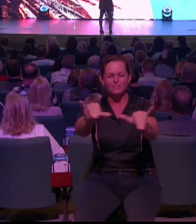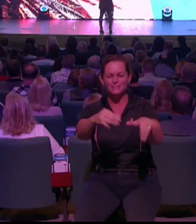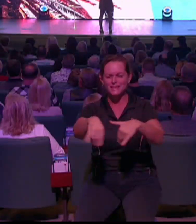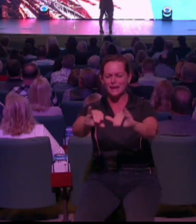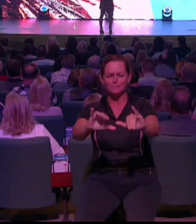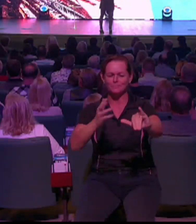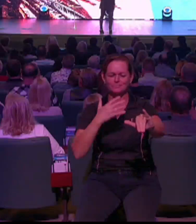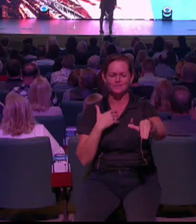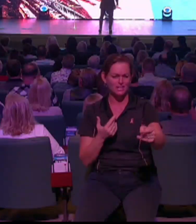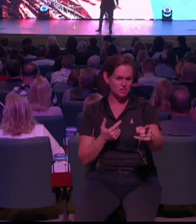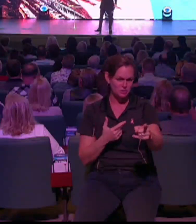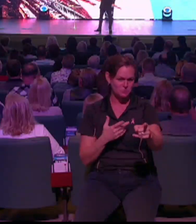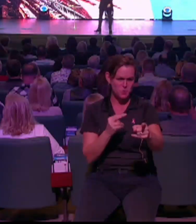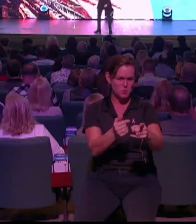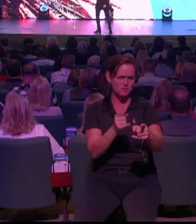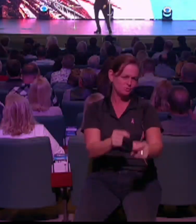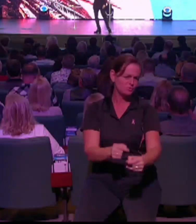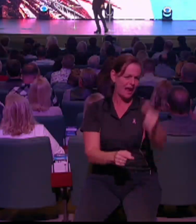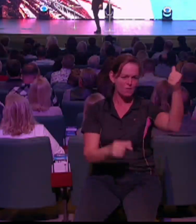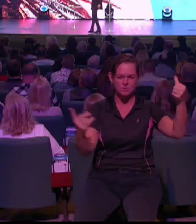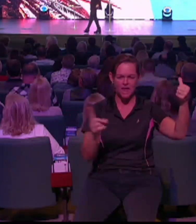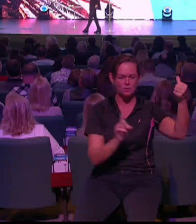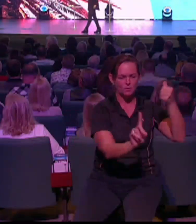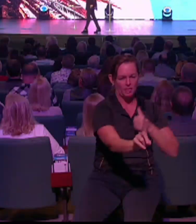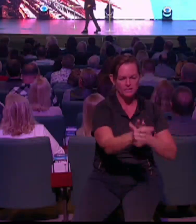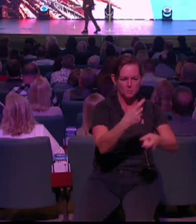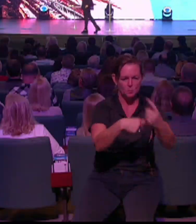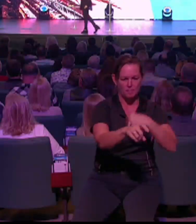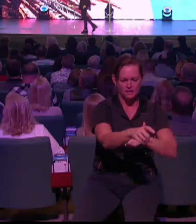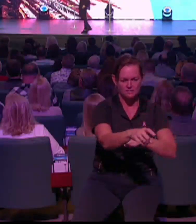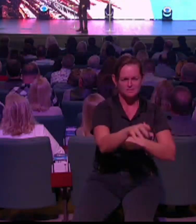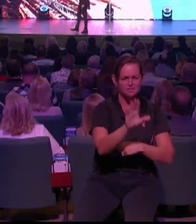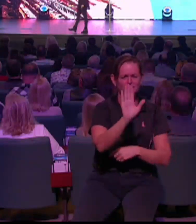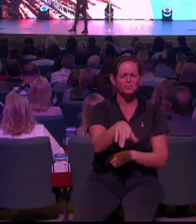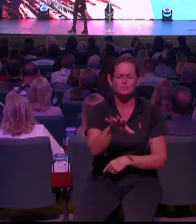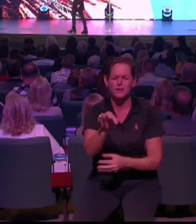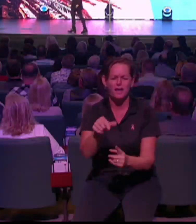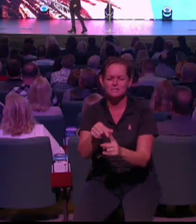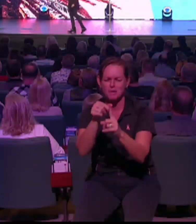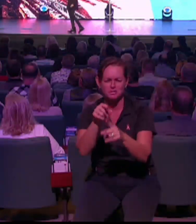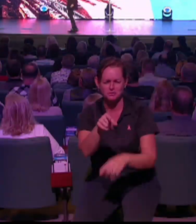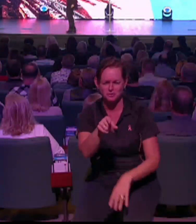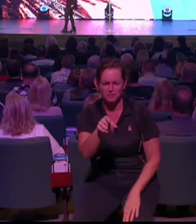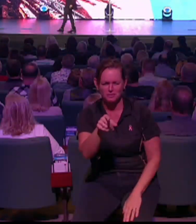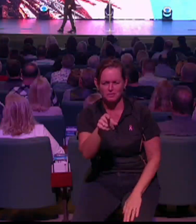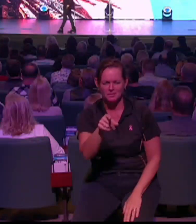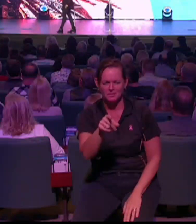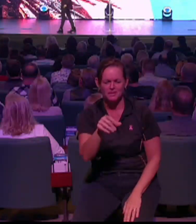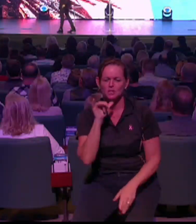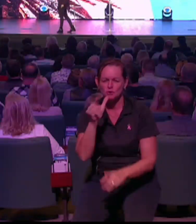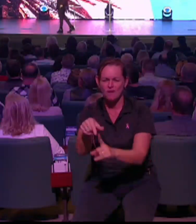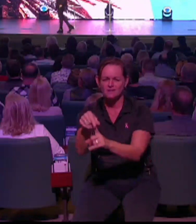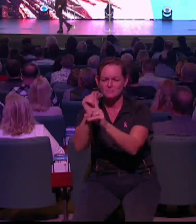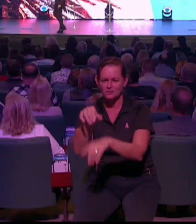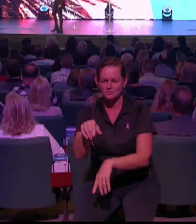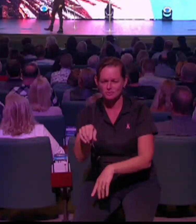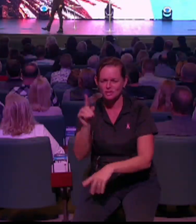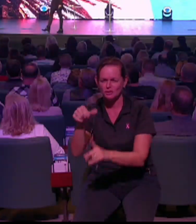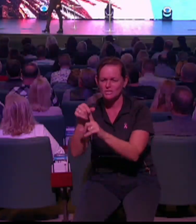He said, I don't love my children equally. I love them uniquely. You know, I have four